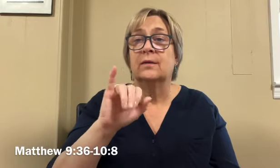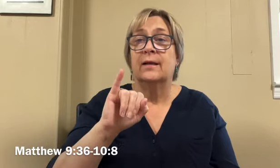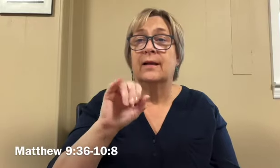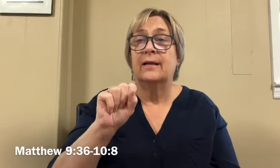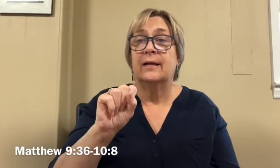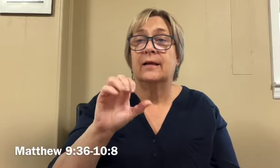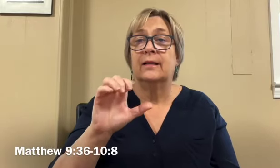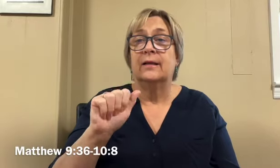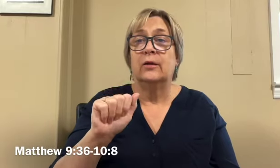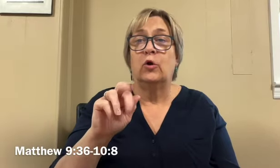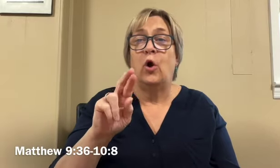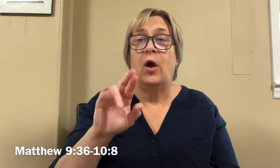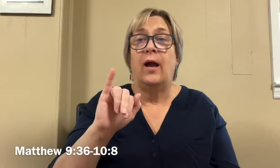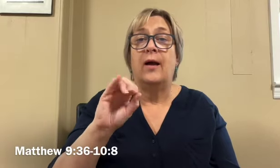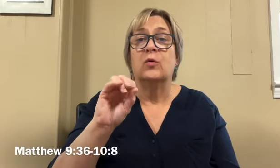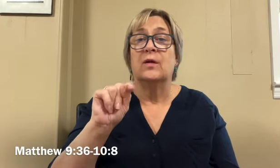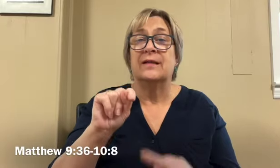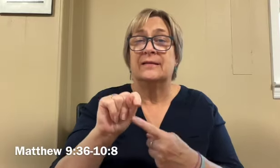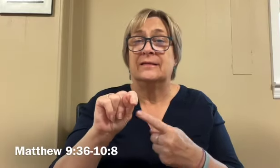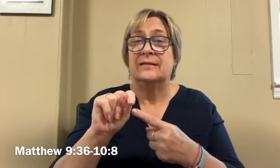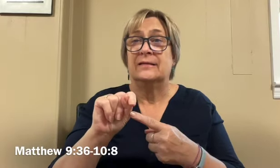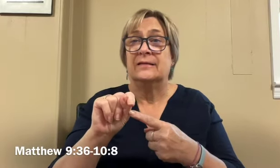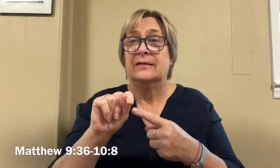And Judas Iscariot, who betrayed him.